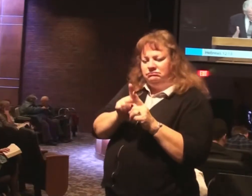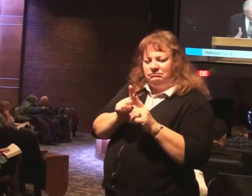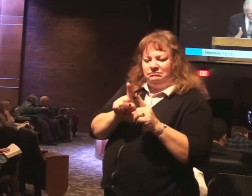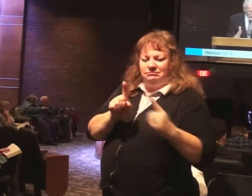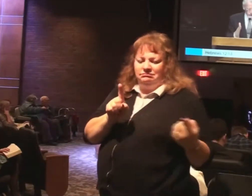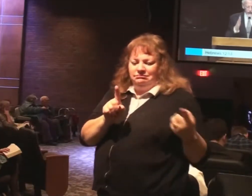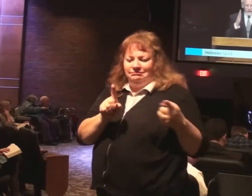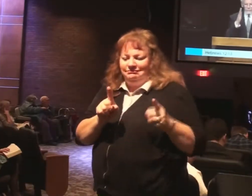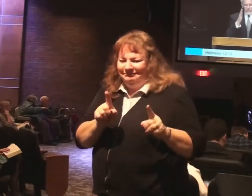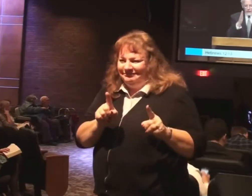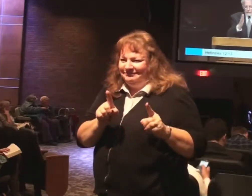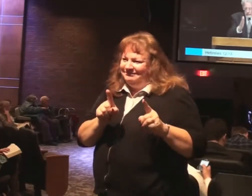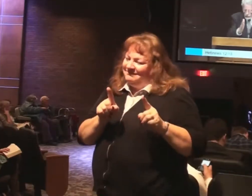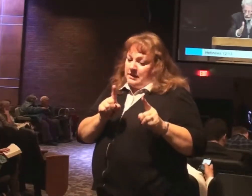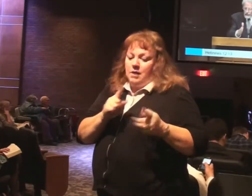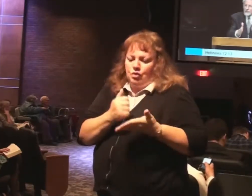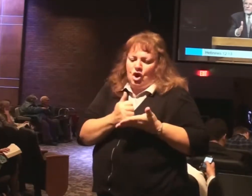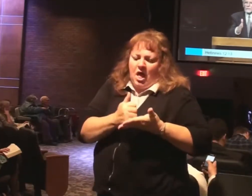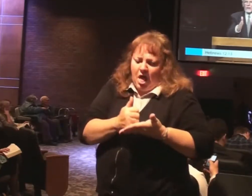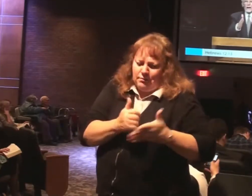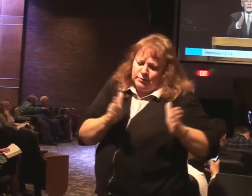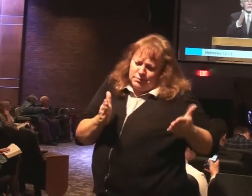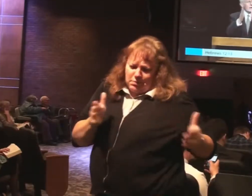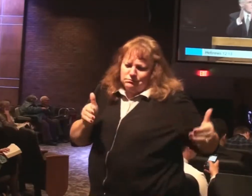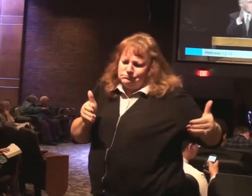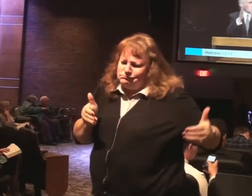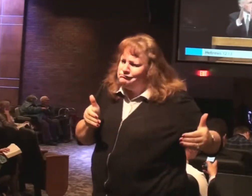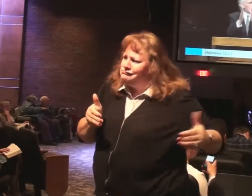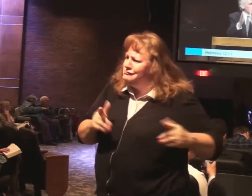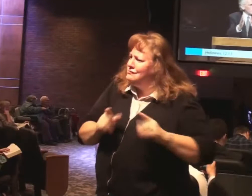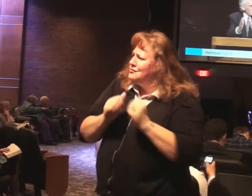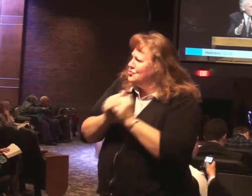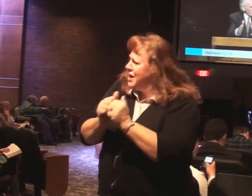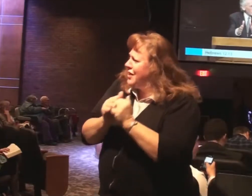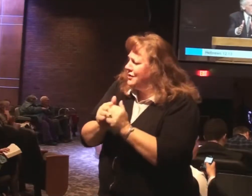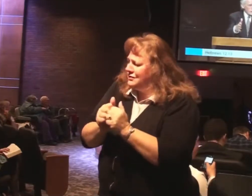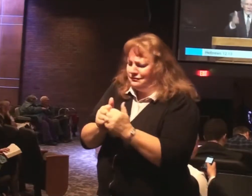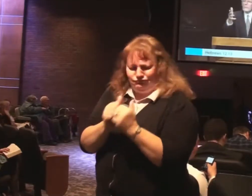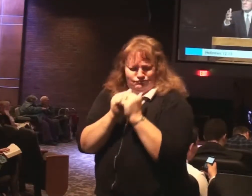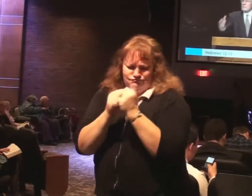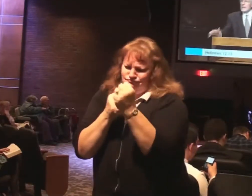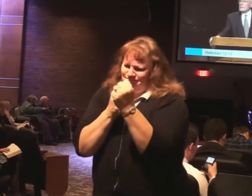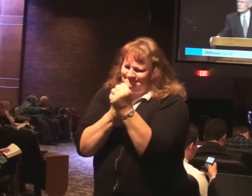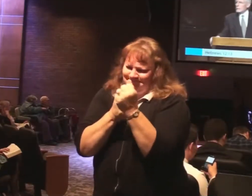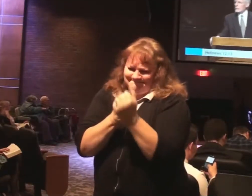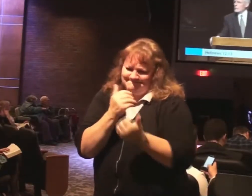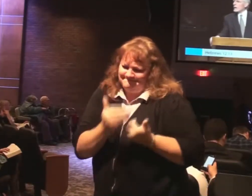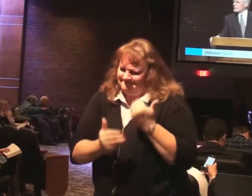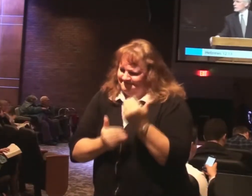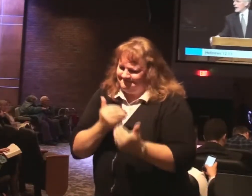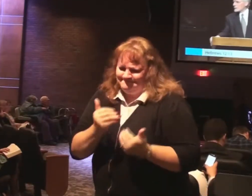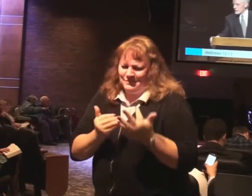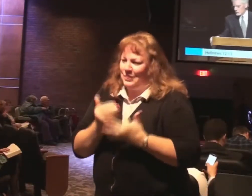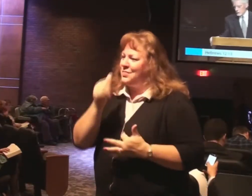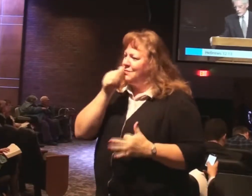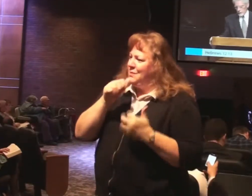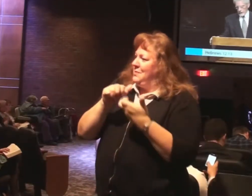staying on the track. We're going to help you stay on the track. We're going to be there with you. Get you through the rough spot. So to speak.